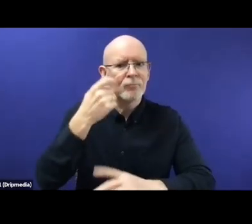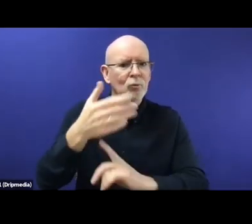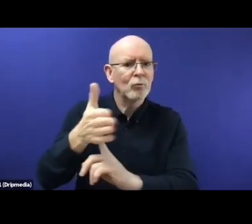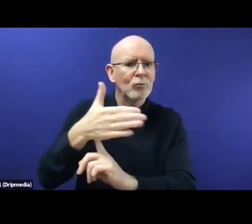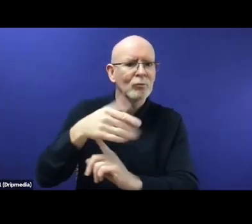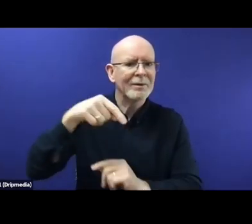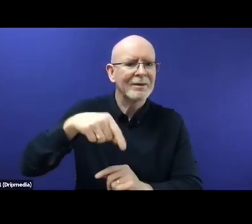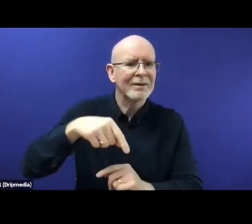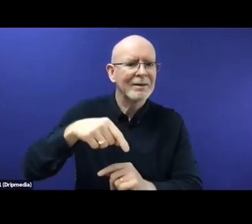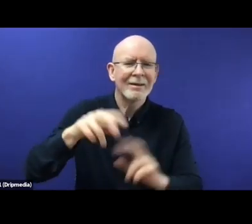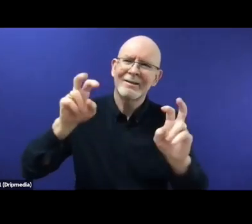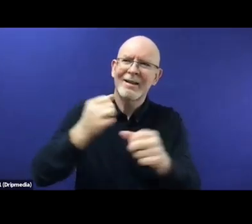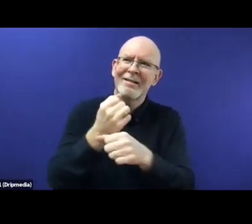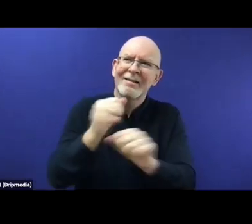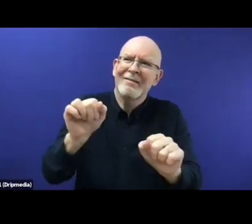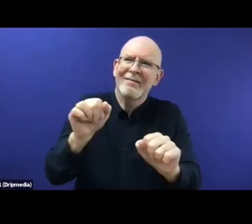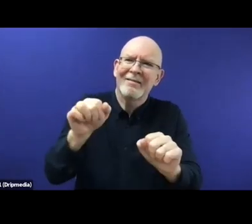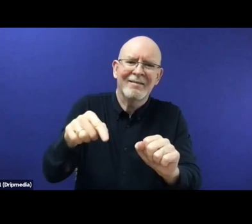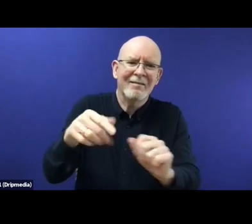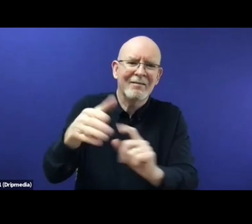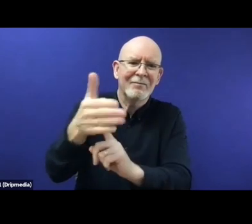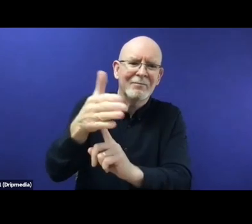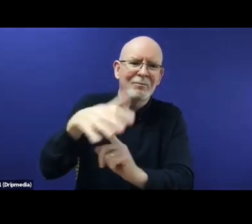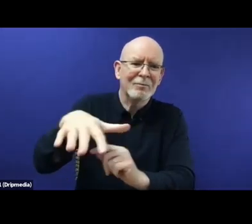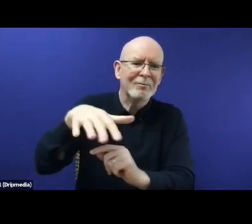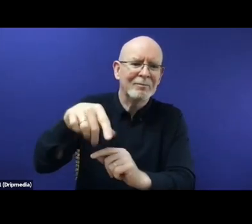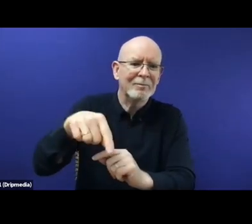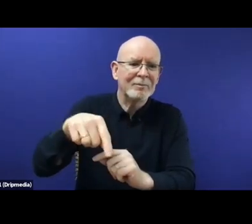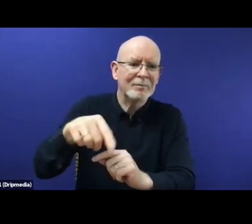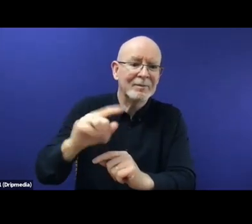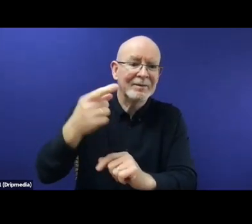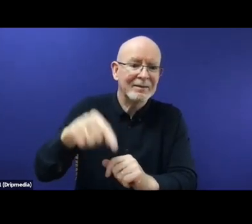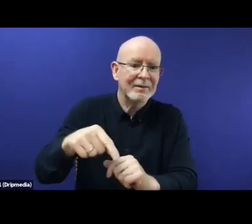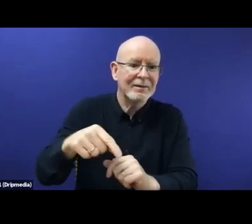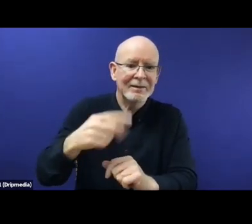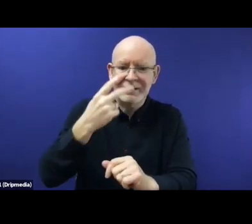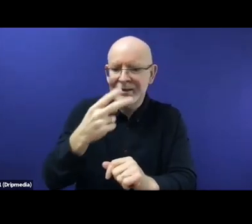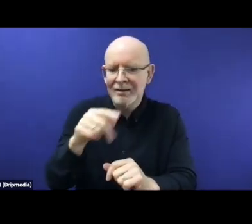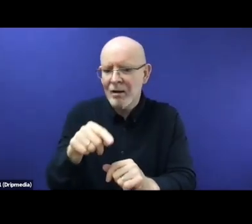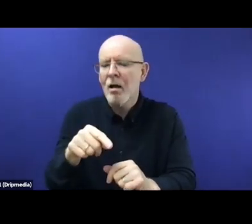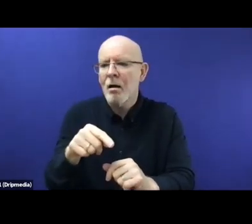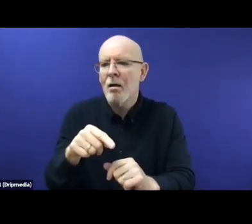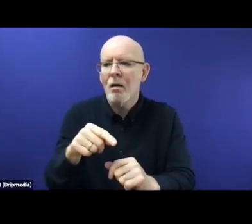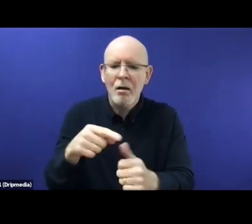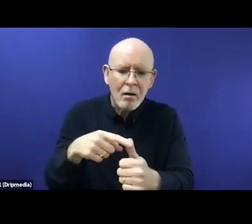rates. In itself, as Roberto mentioned, the EU Pact is